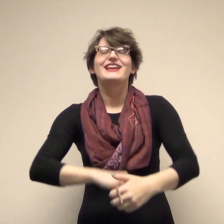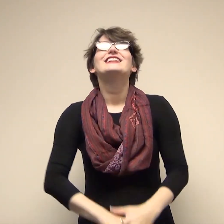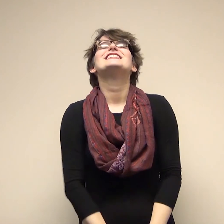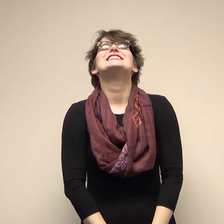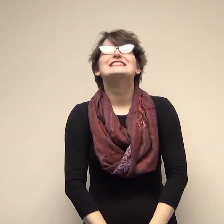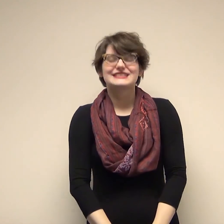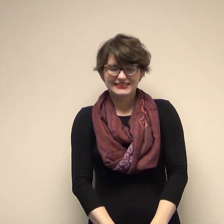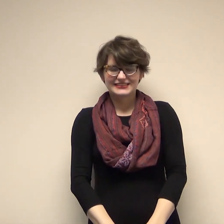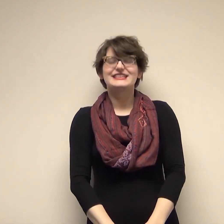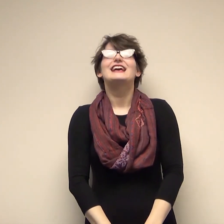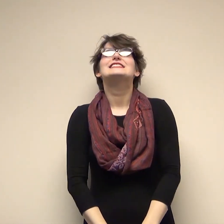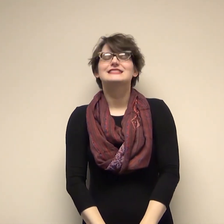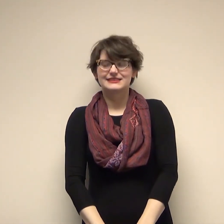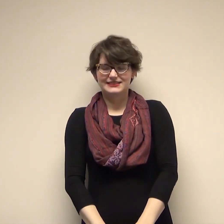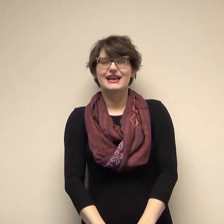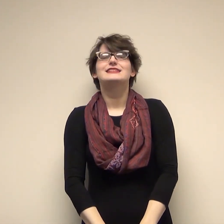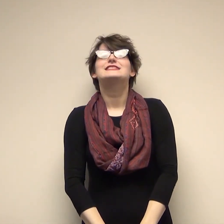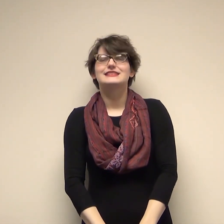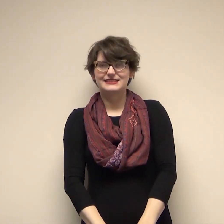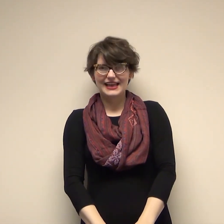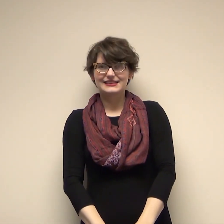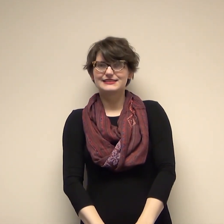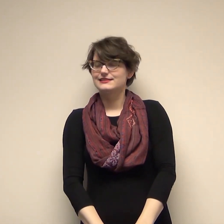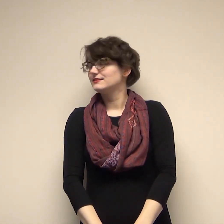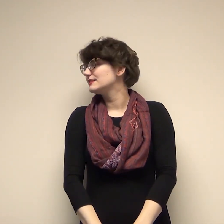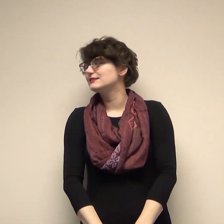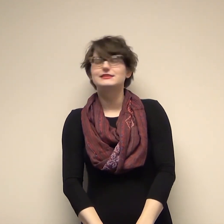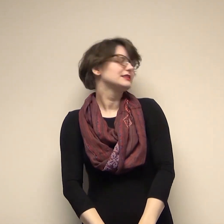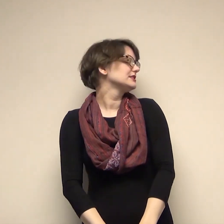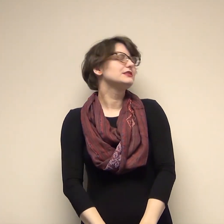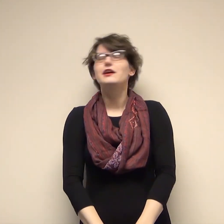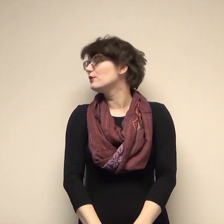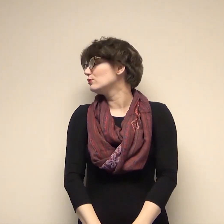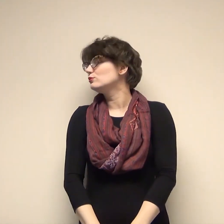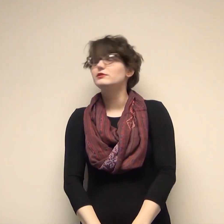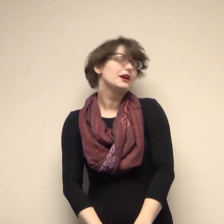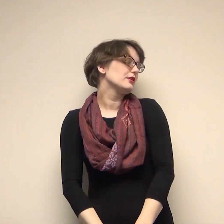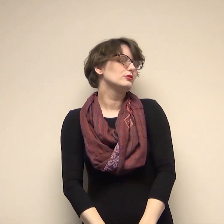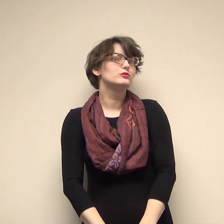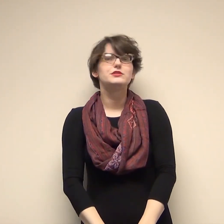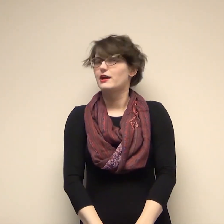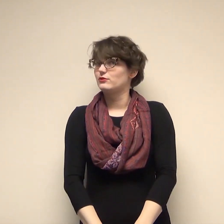This is yes, yes, yes. This is no, no, no.